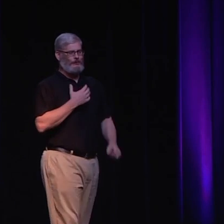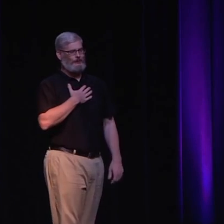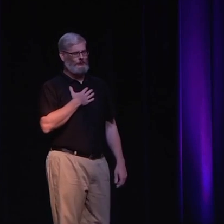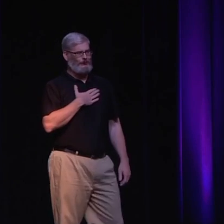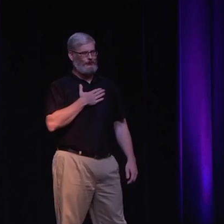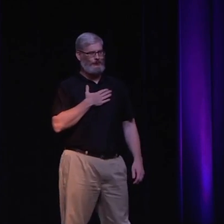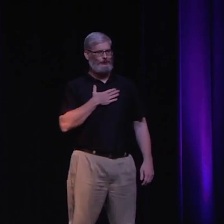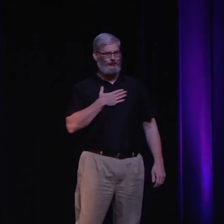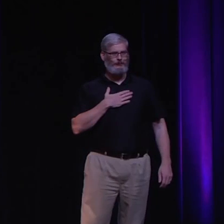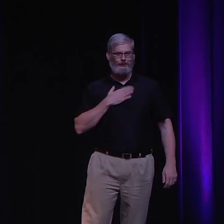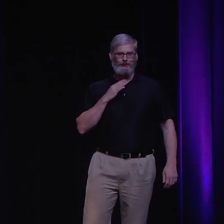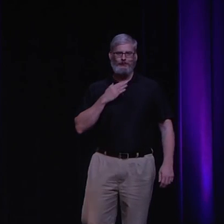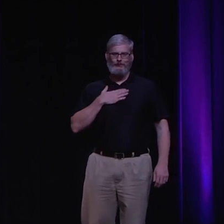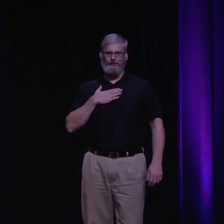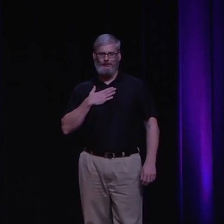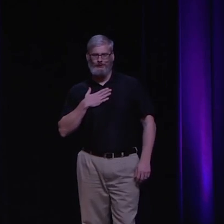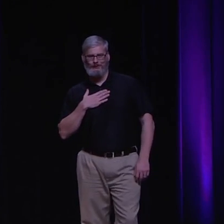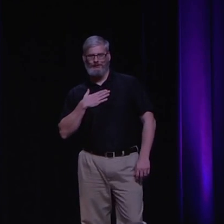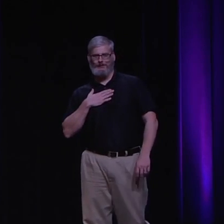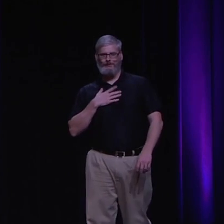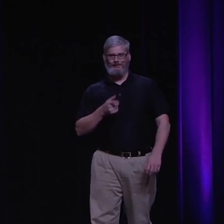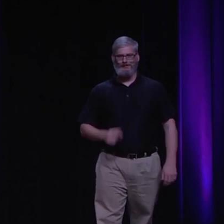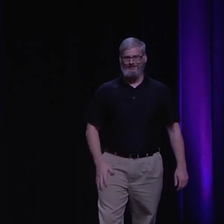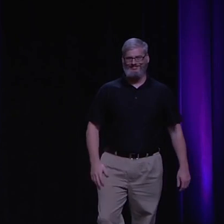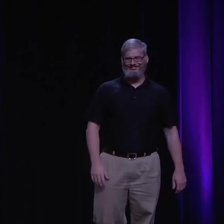I'll give my brother a few minutes of a break. He's a breath.